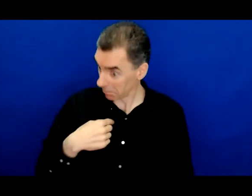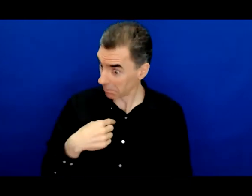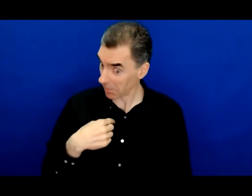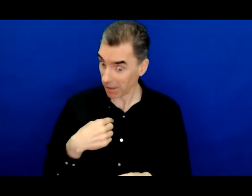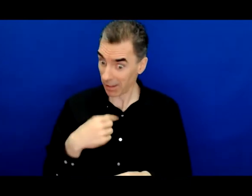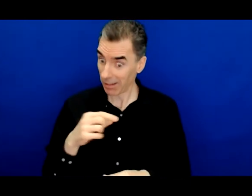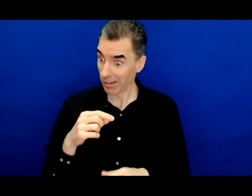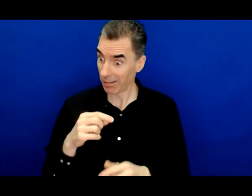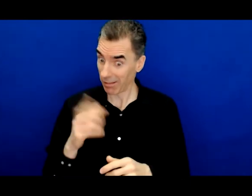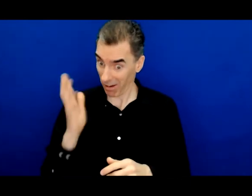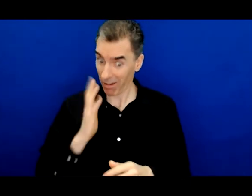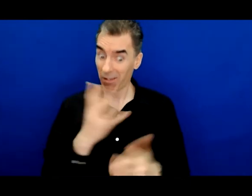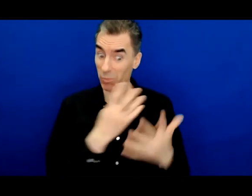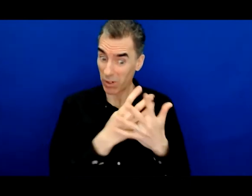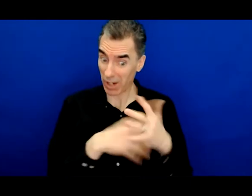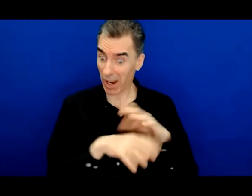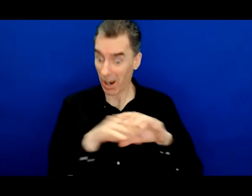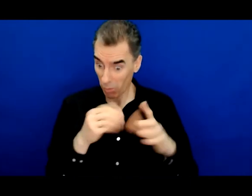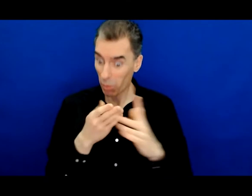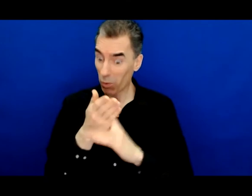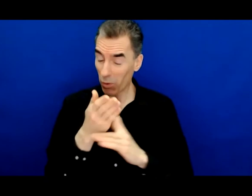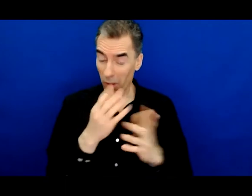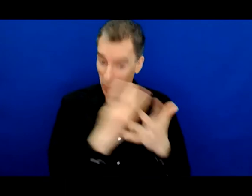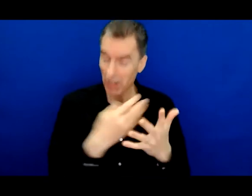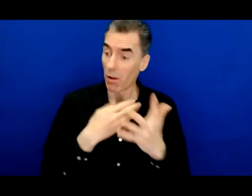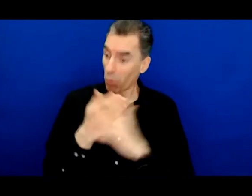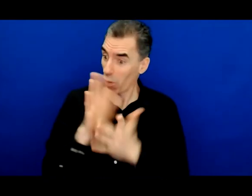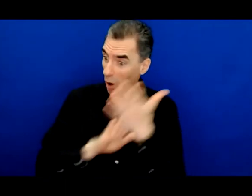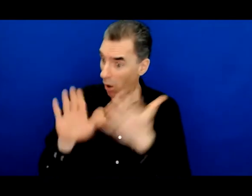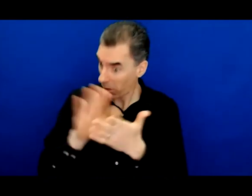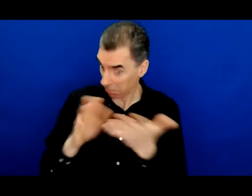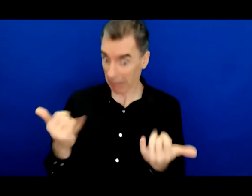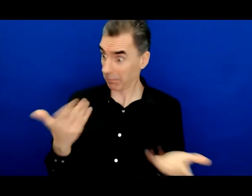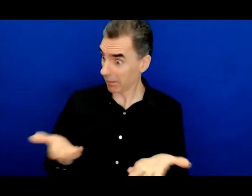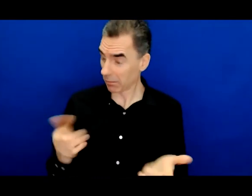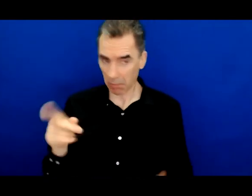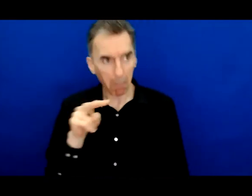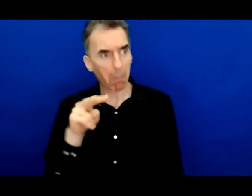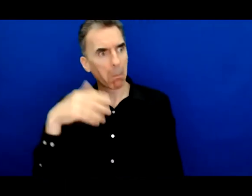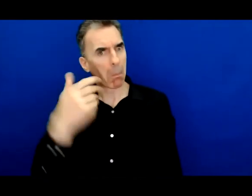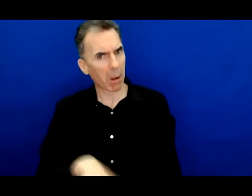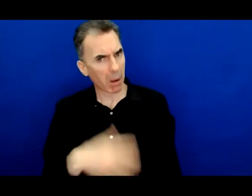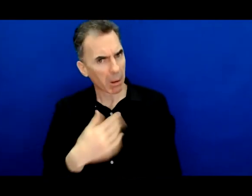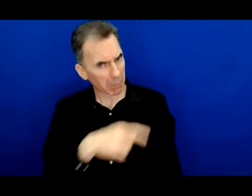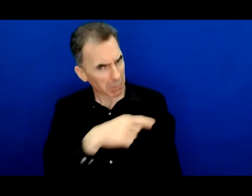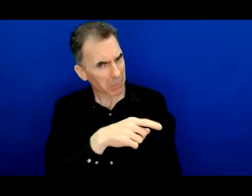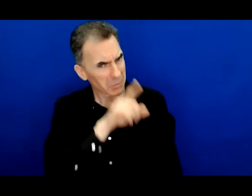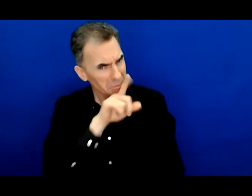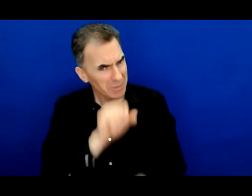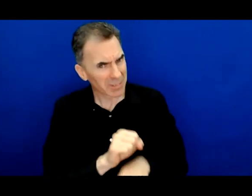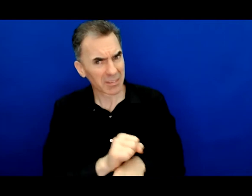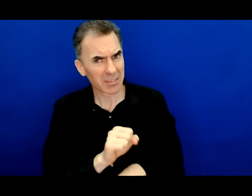very effective way to go and I did that and he was blown away at the end of the meeting he was like wow I really haven't